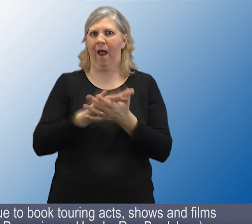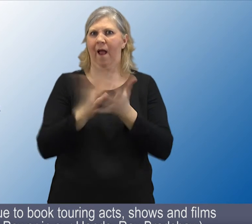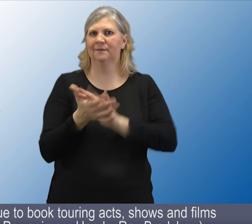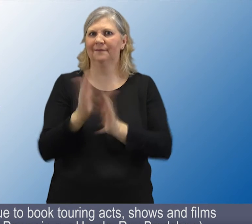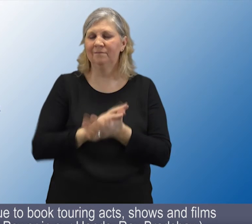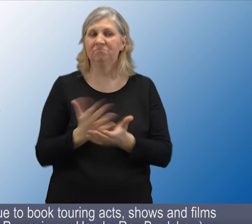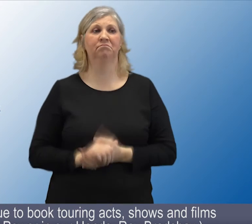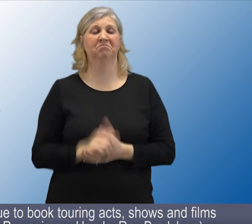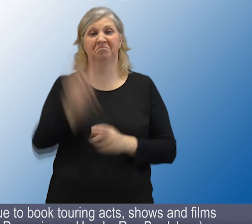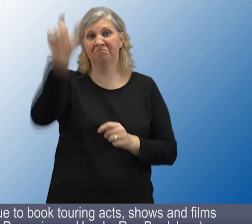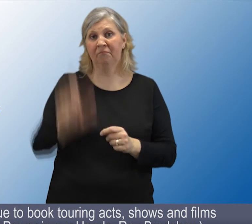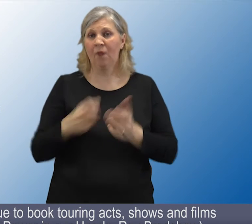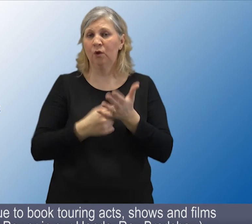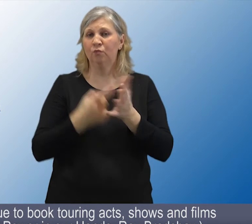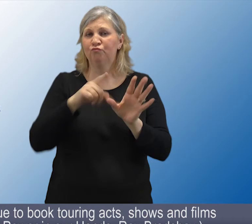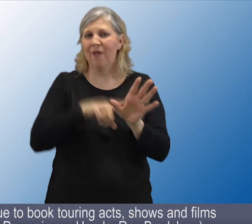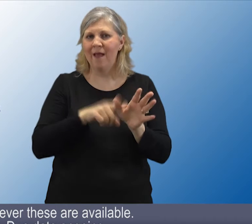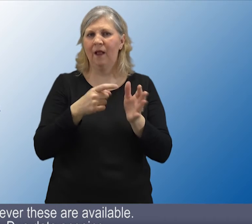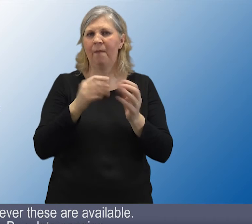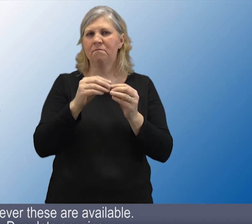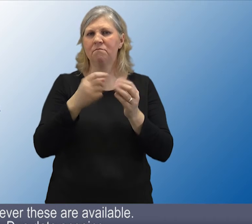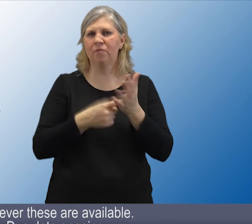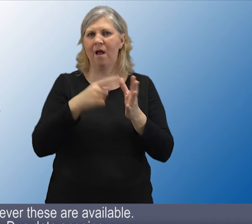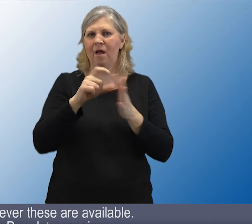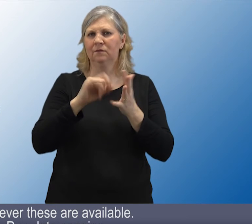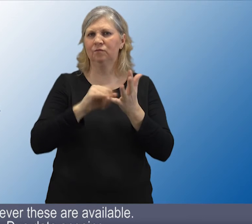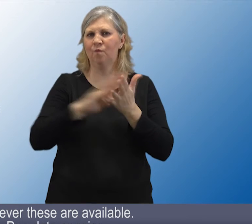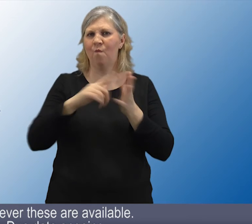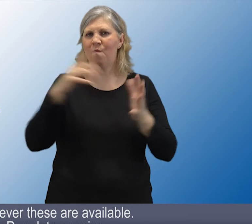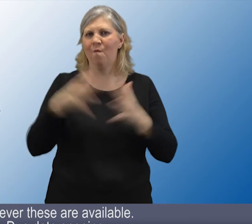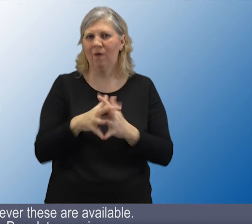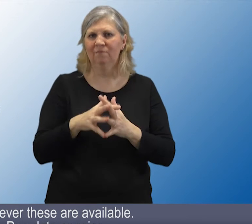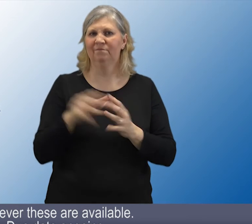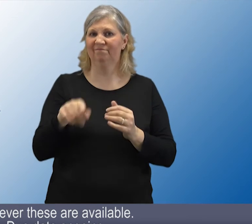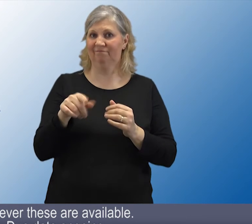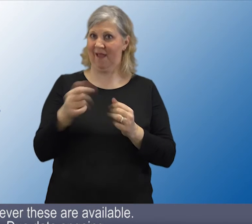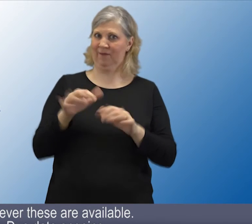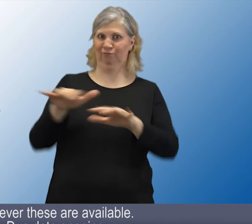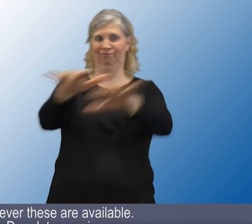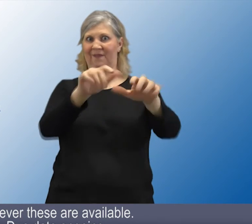Bradshaw, whenever these are available. 28. Due date, ongoing. 29.